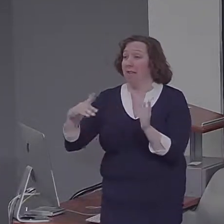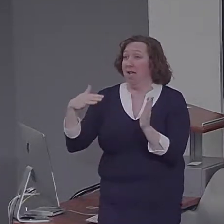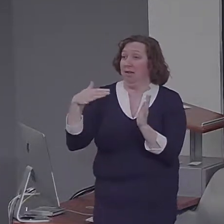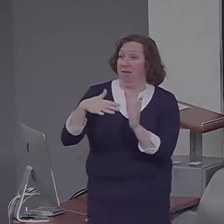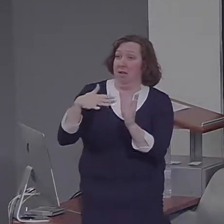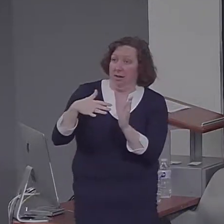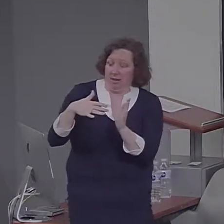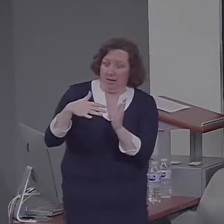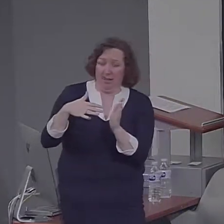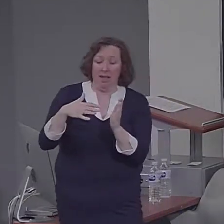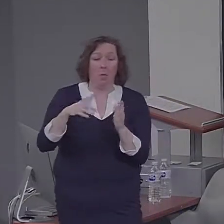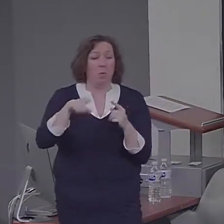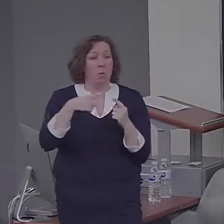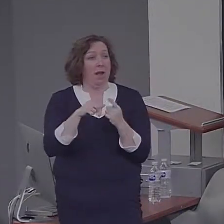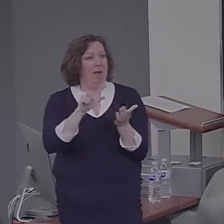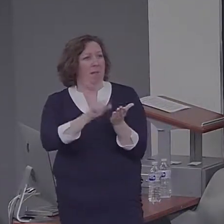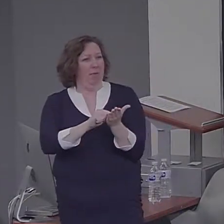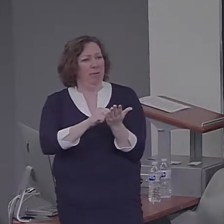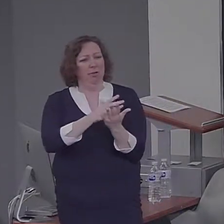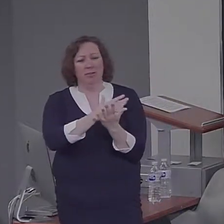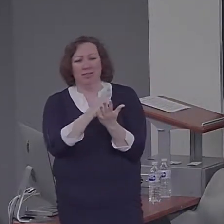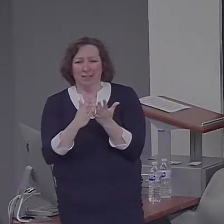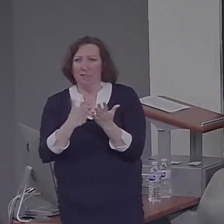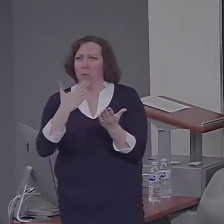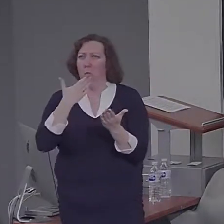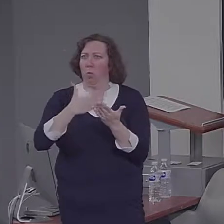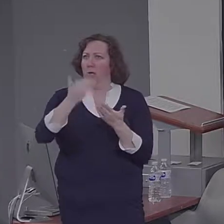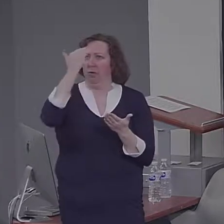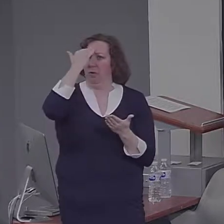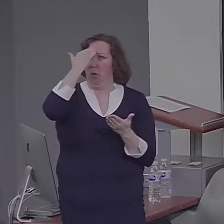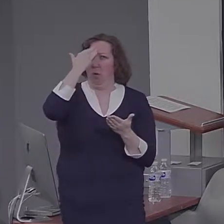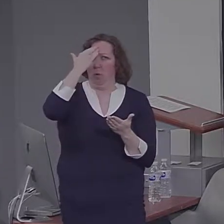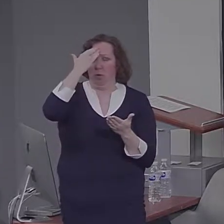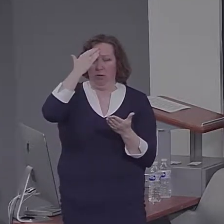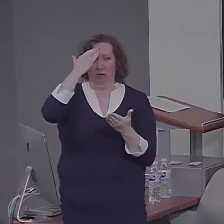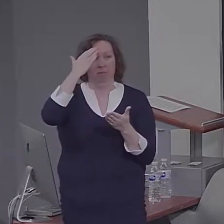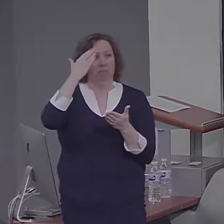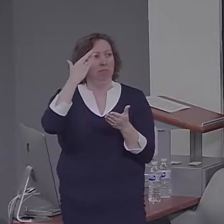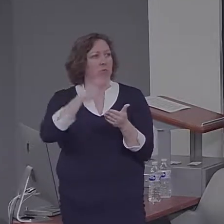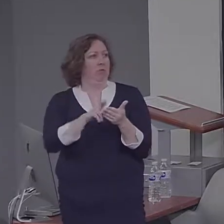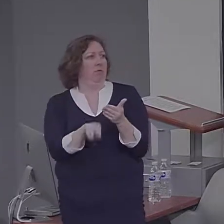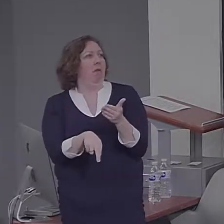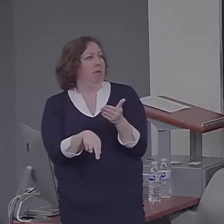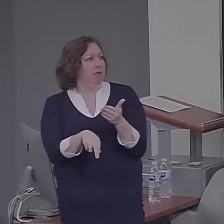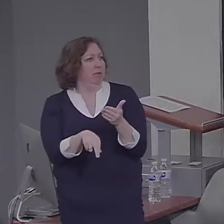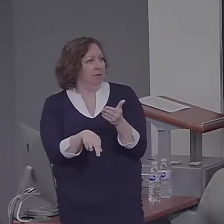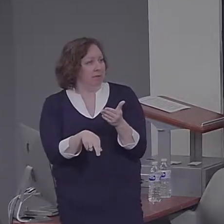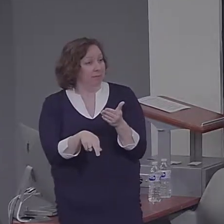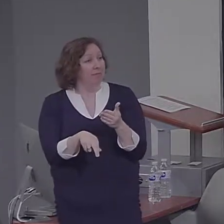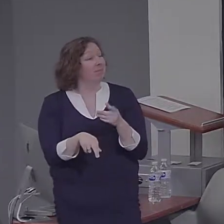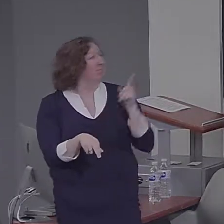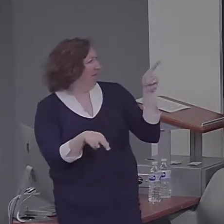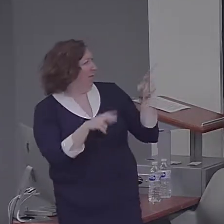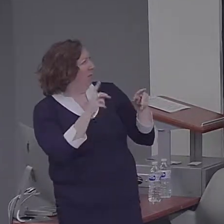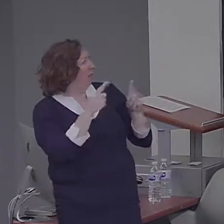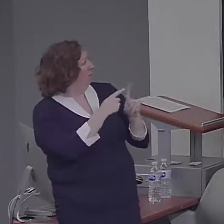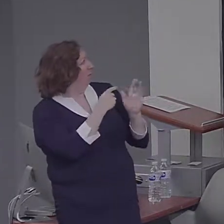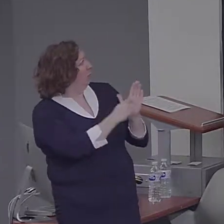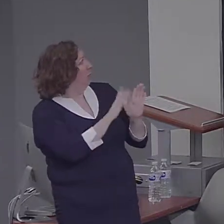a very well-known conclusion in his book, shown on the slide, the first